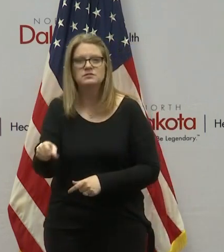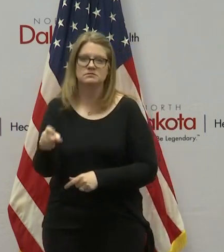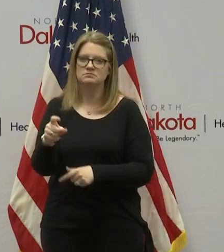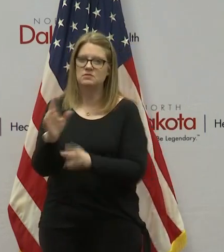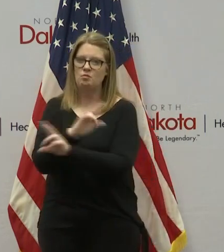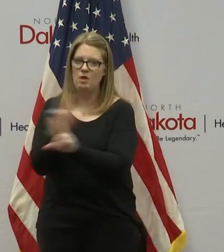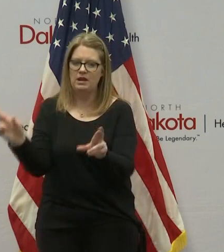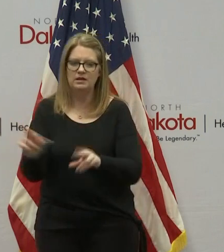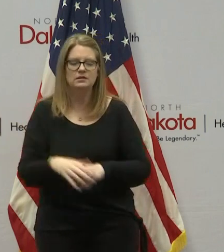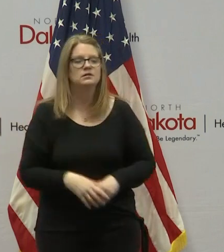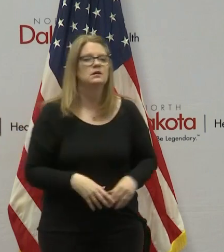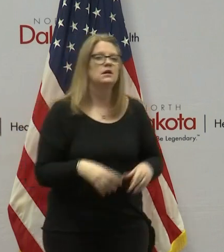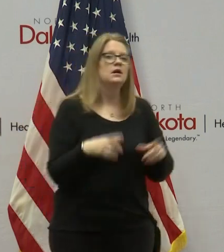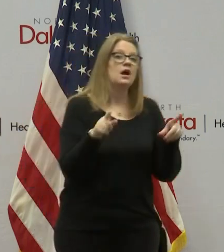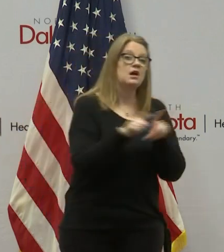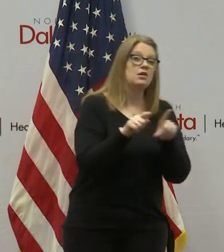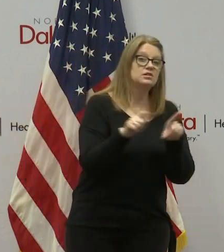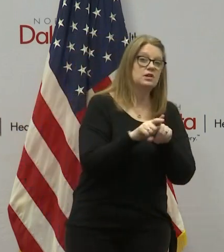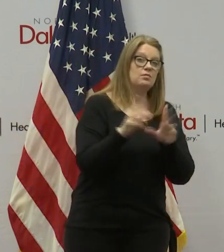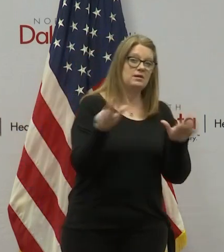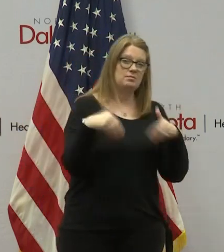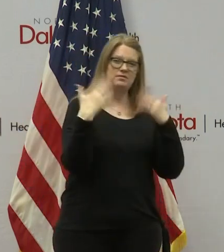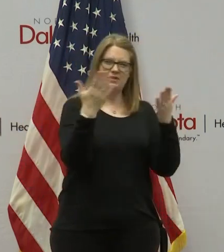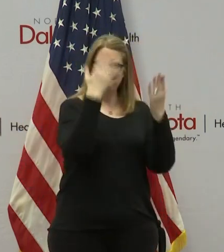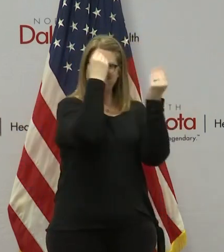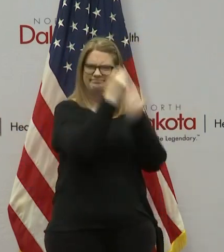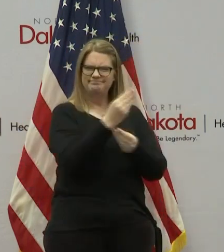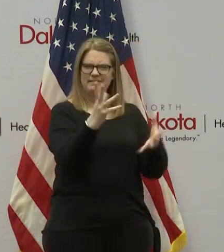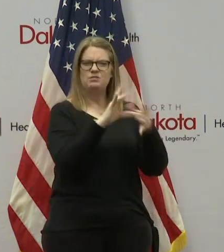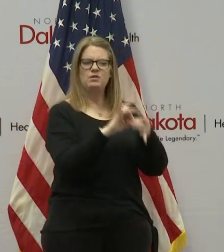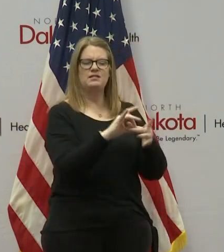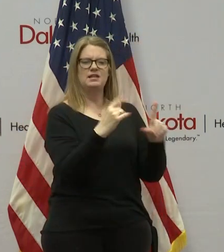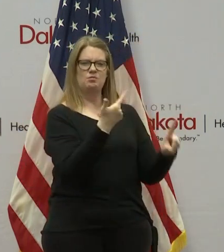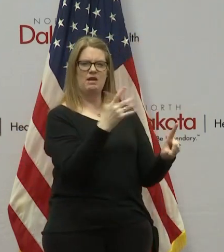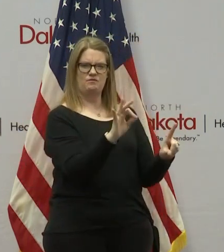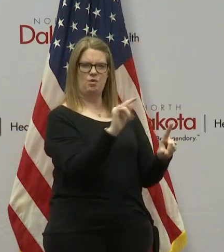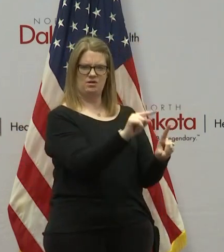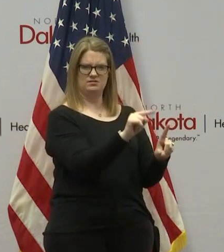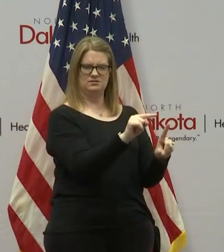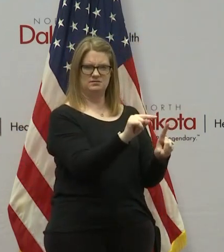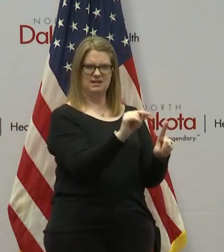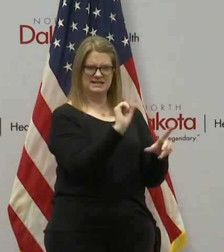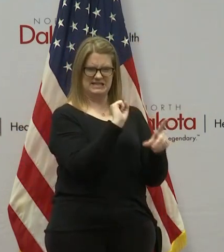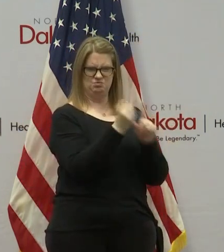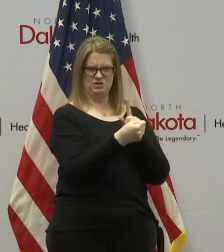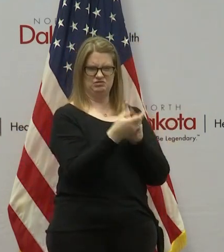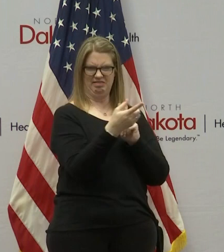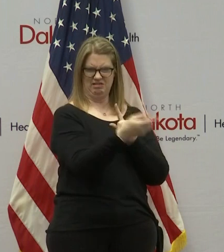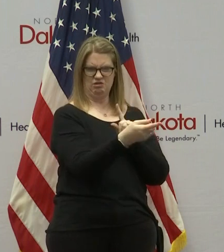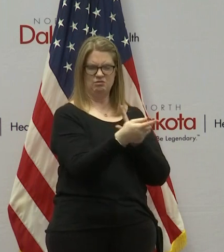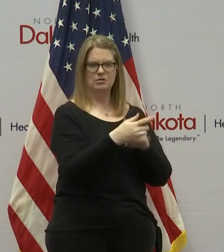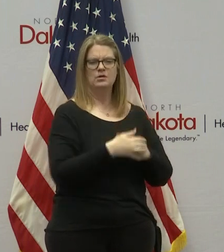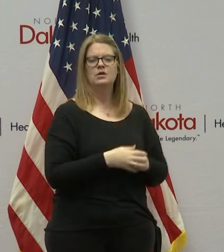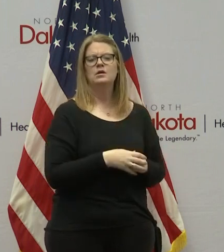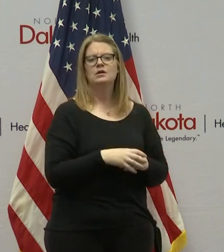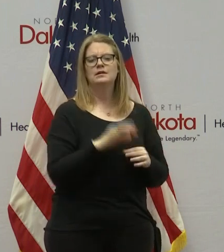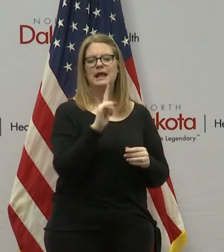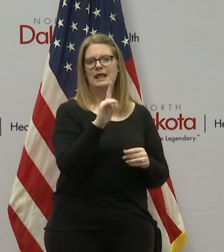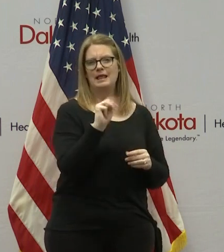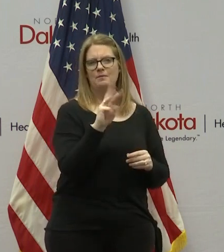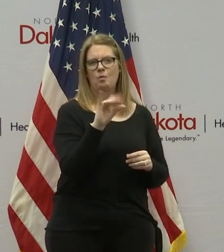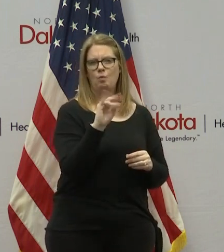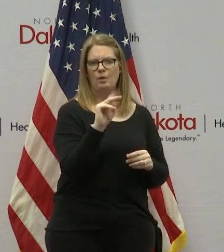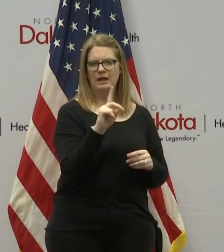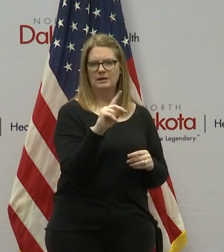is to provide an update on the situation in Grand Forks in our response to that and in LM wind